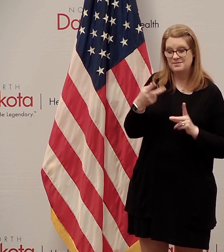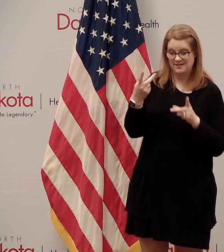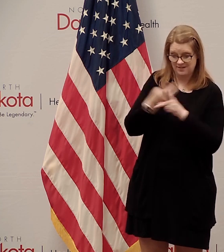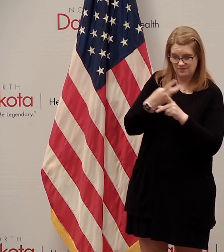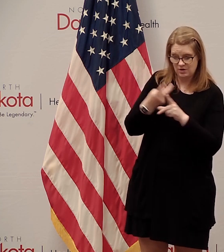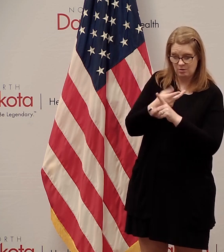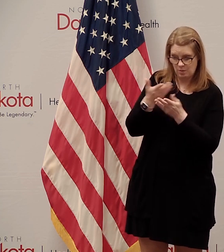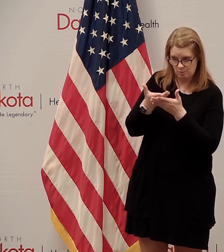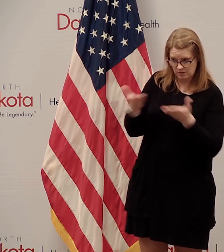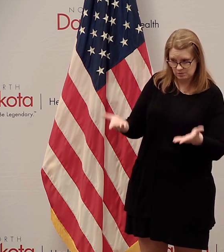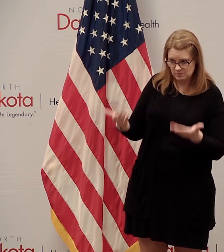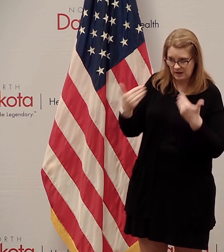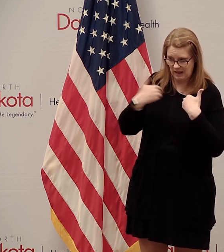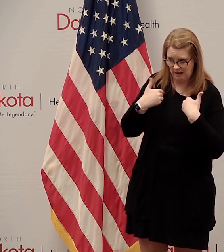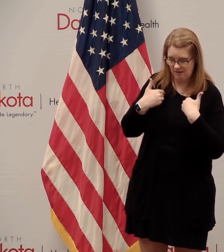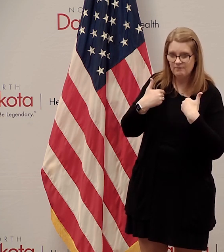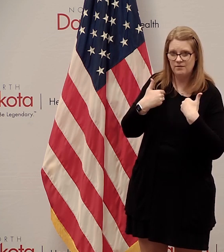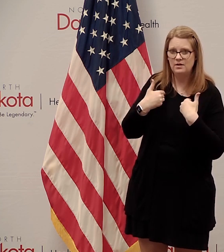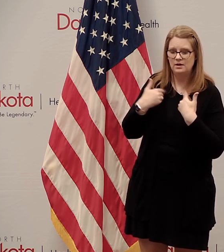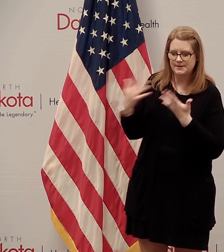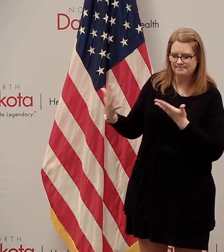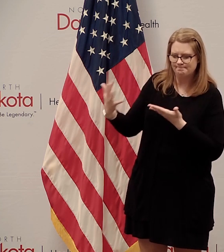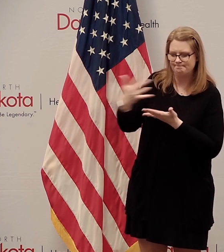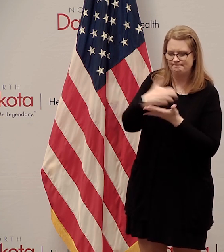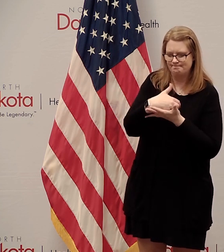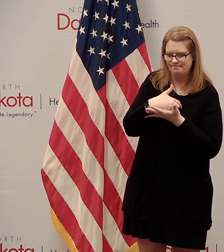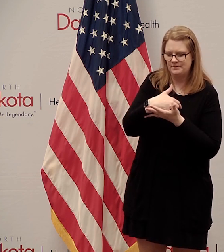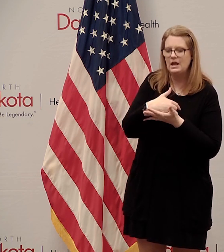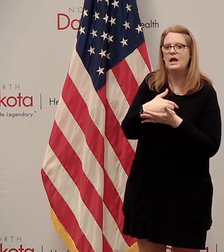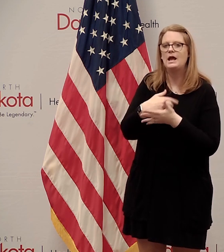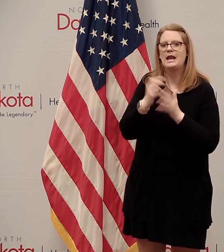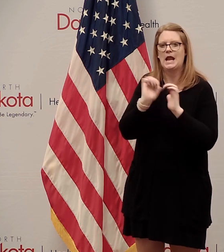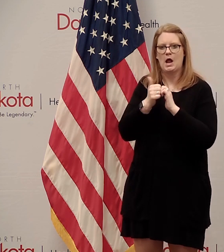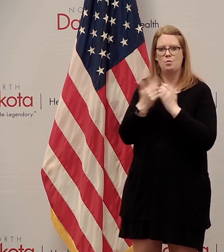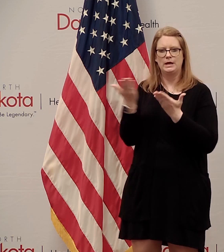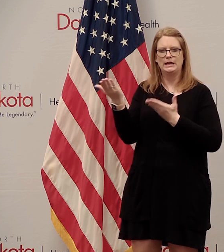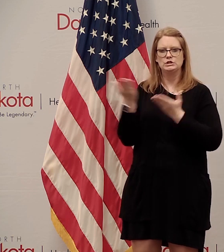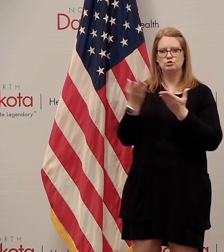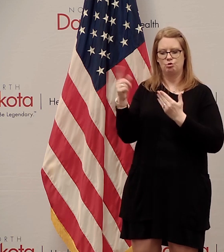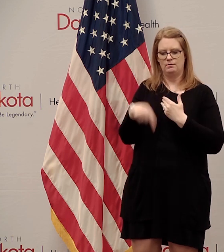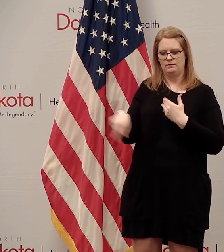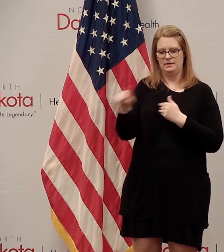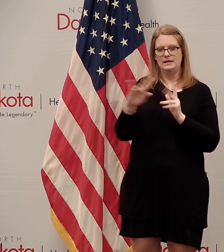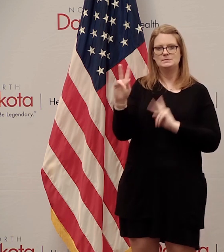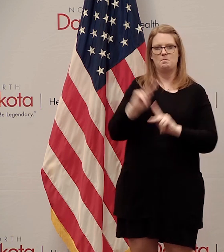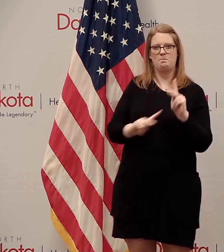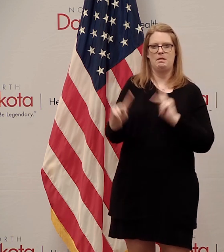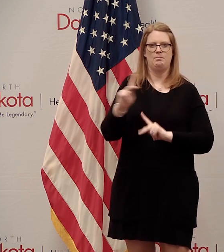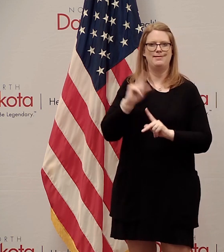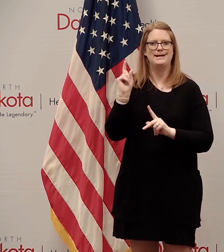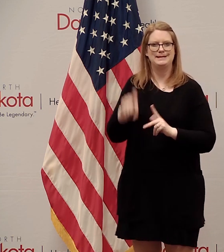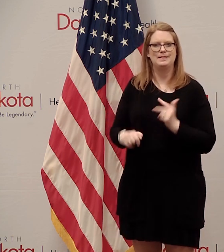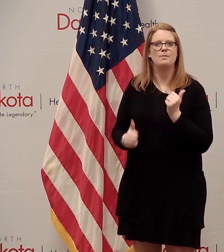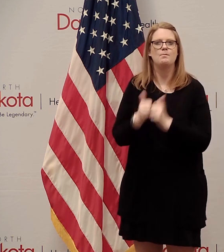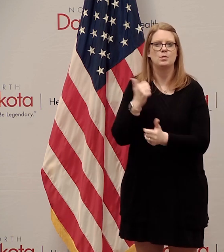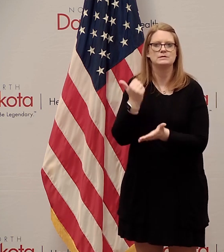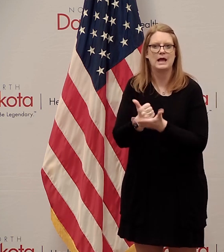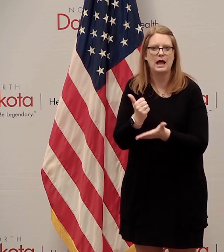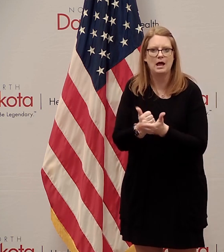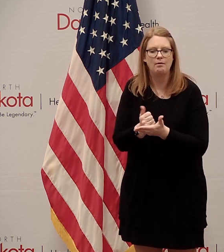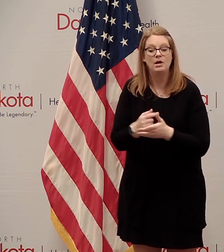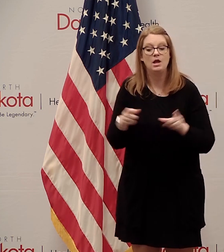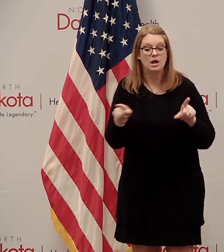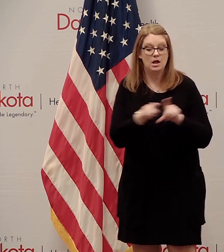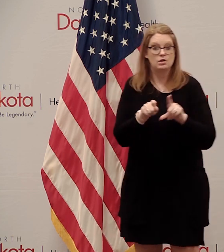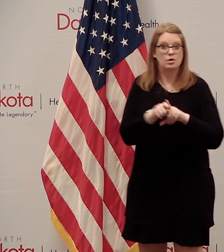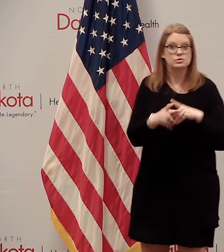currently have in the state to address this vulnerable population as well as add additional resources to continue